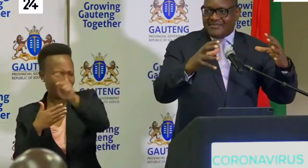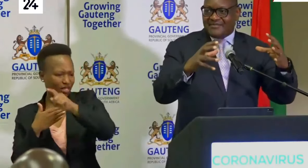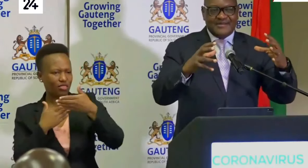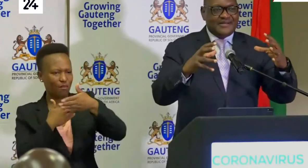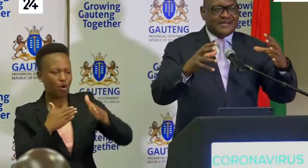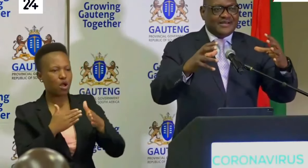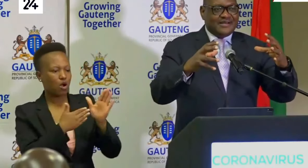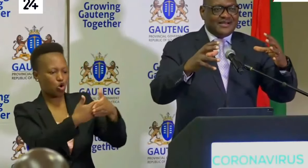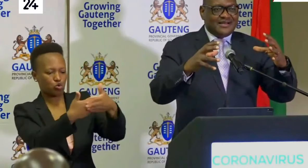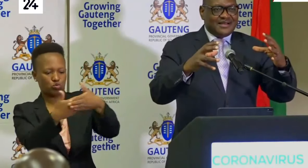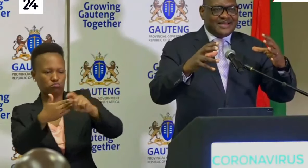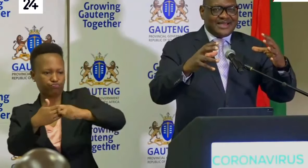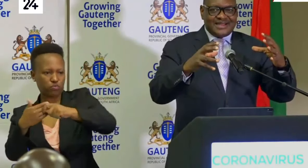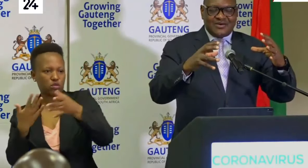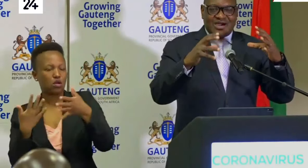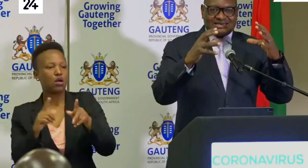hub.